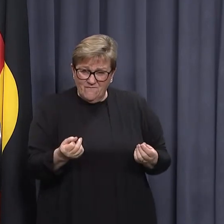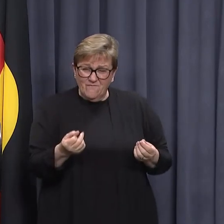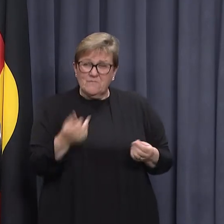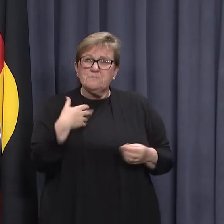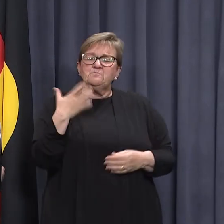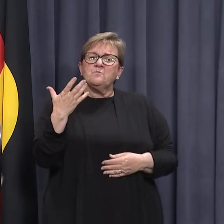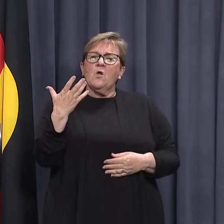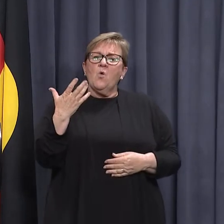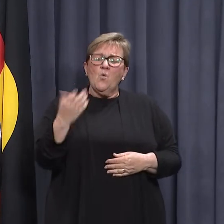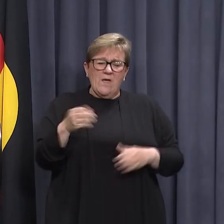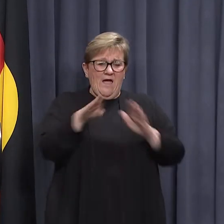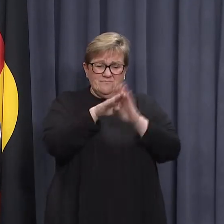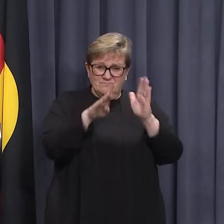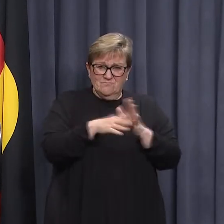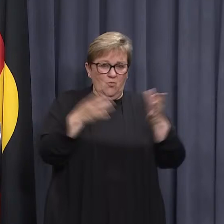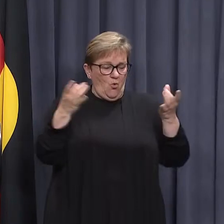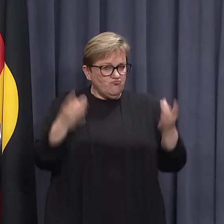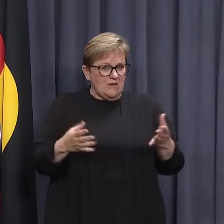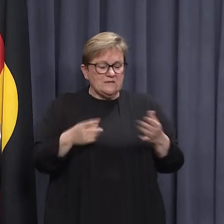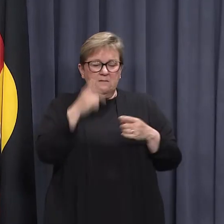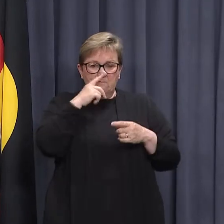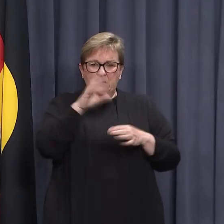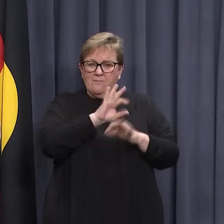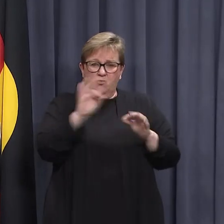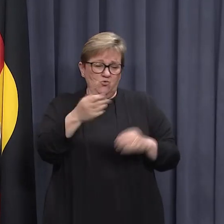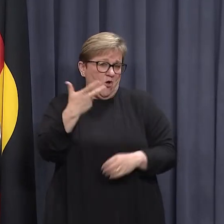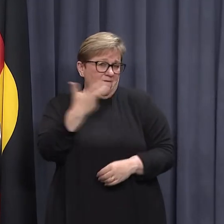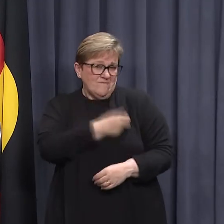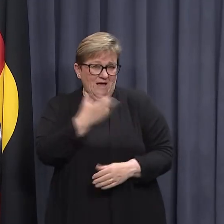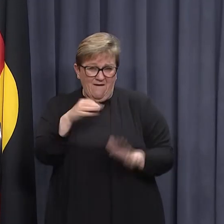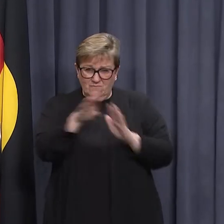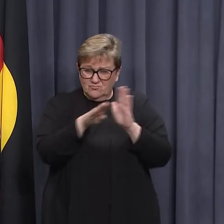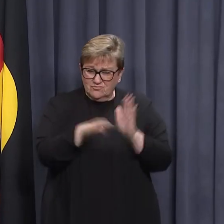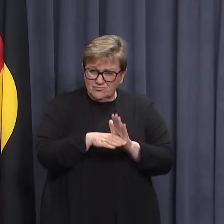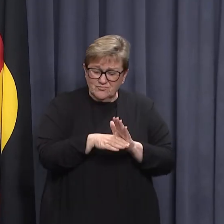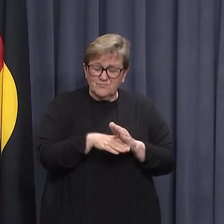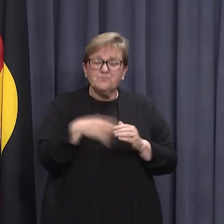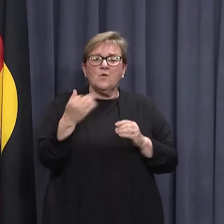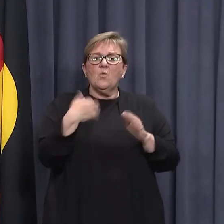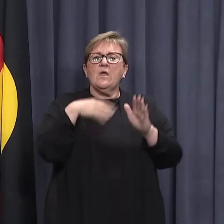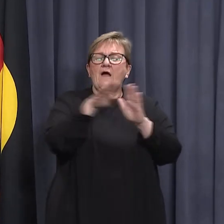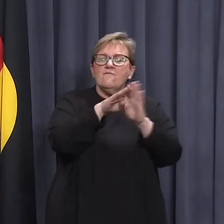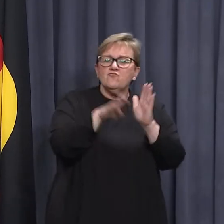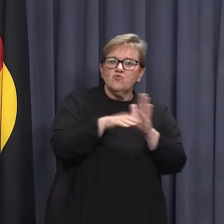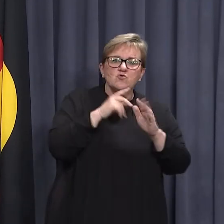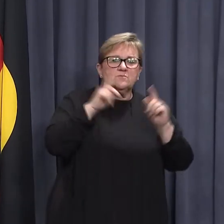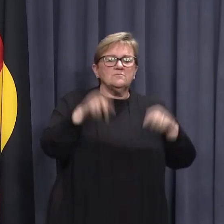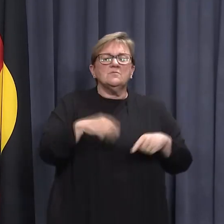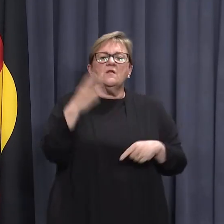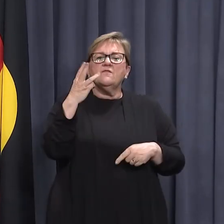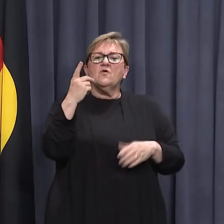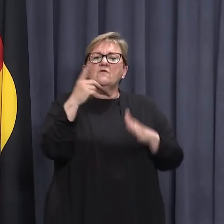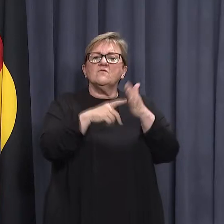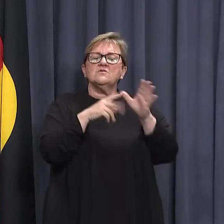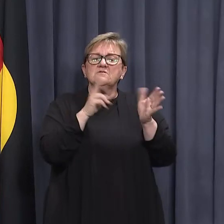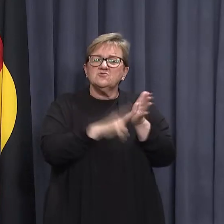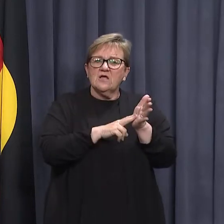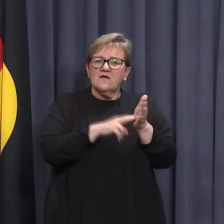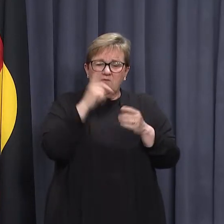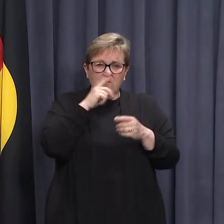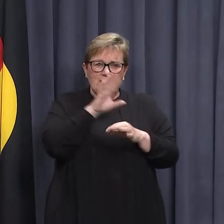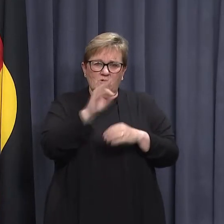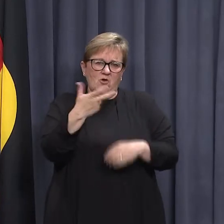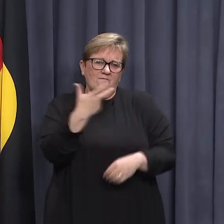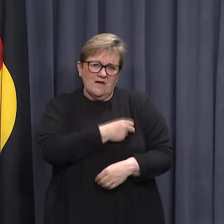have a range of measures already in place about unvaccinated people and a range of measures that will kick in on the 31st of January for the